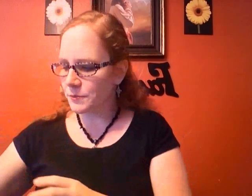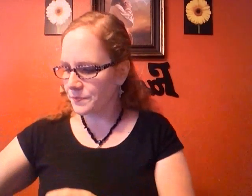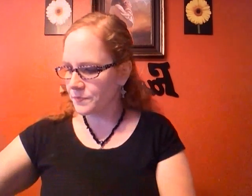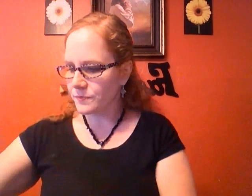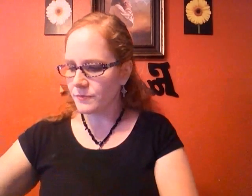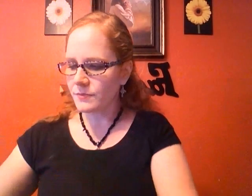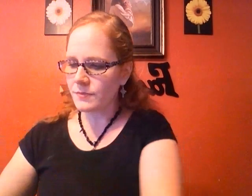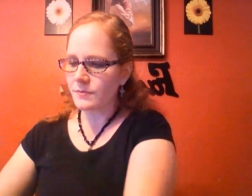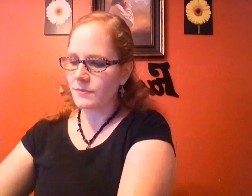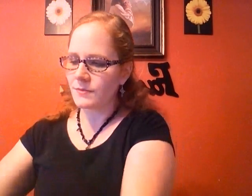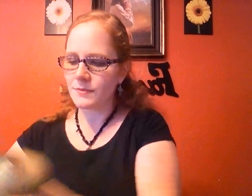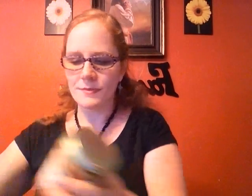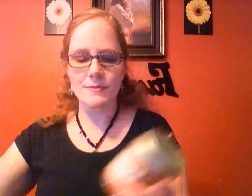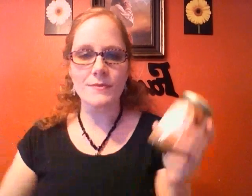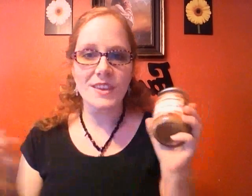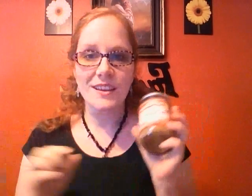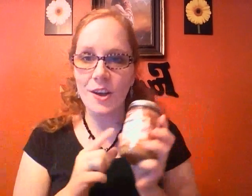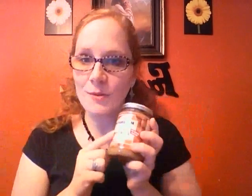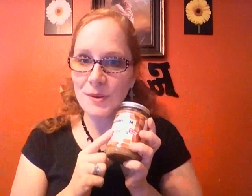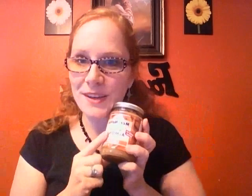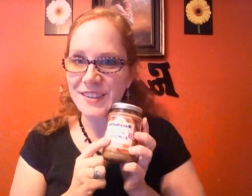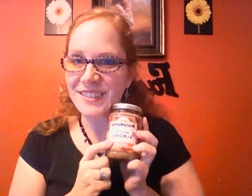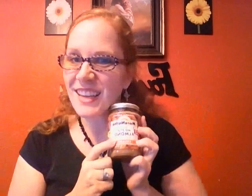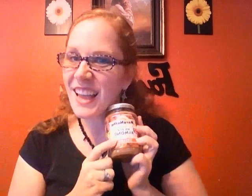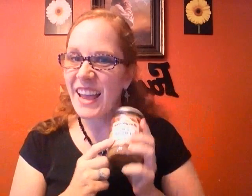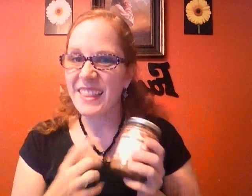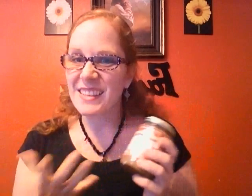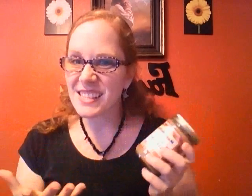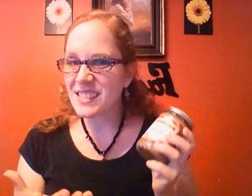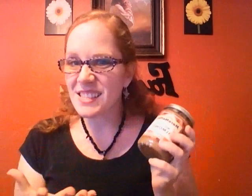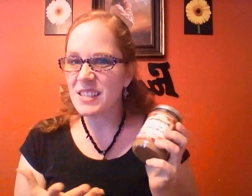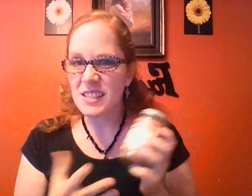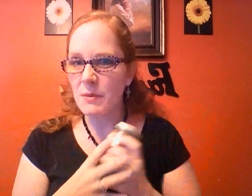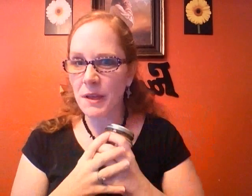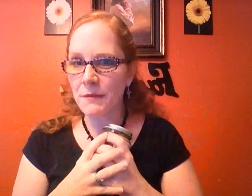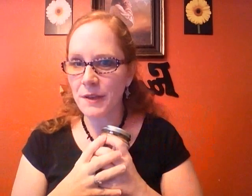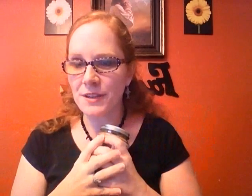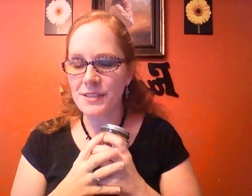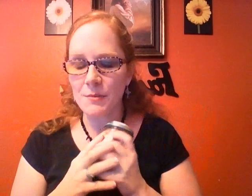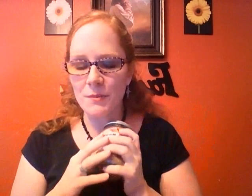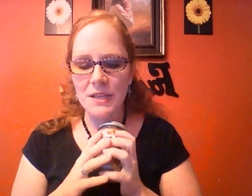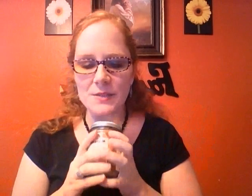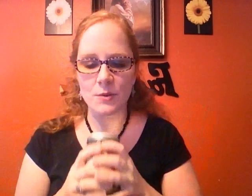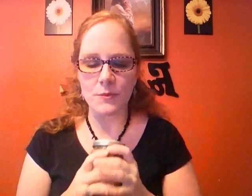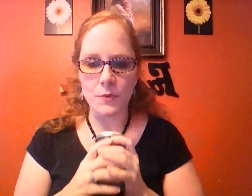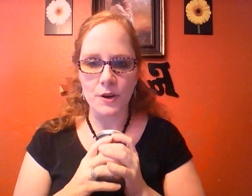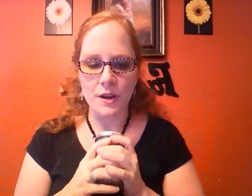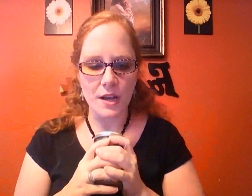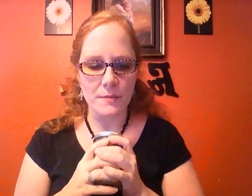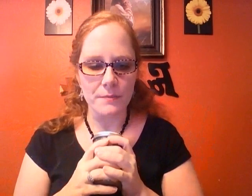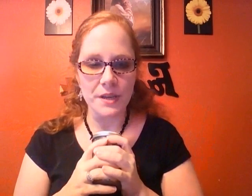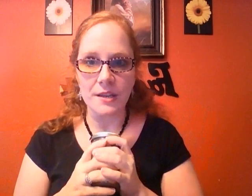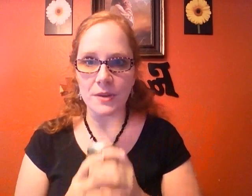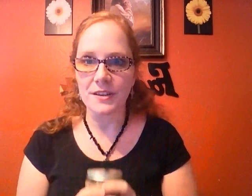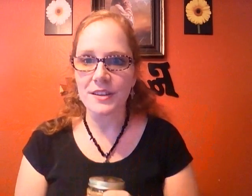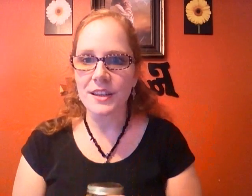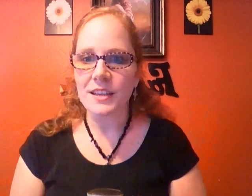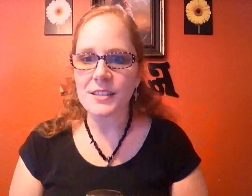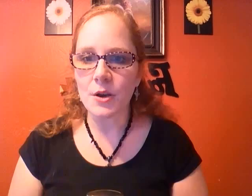almond butter and this is some of my favorite supplements for before peanut butter so